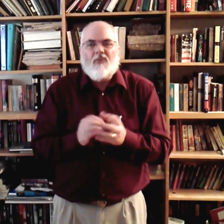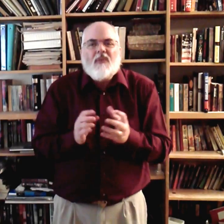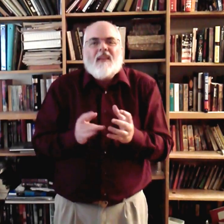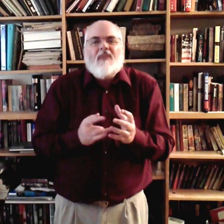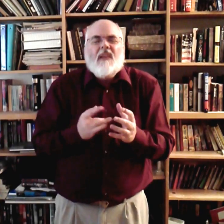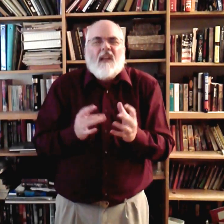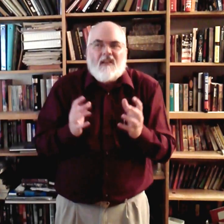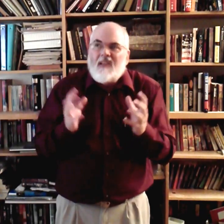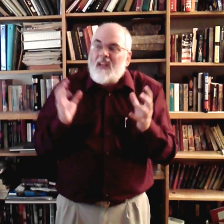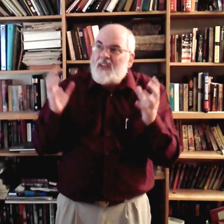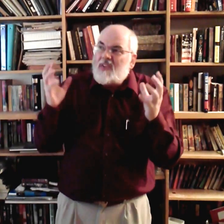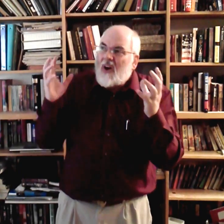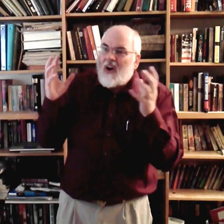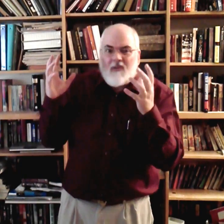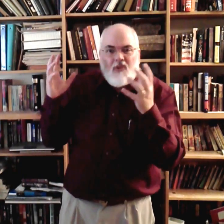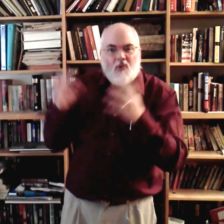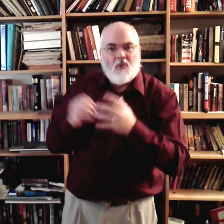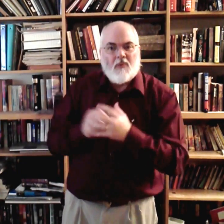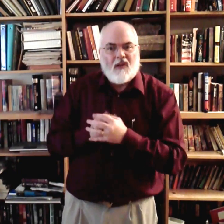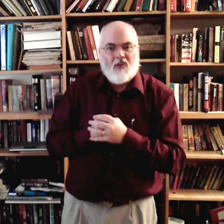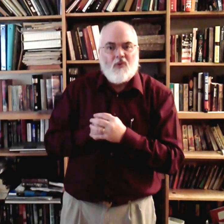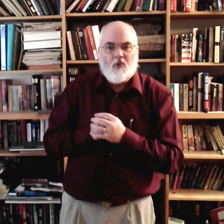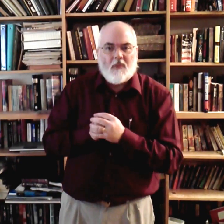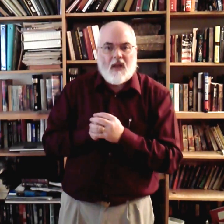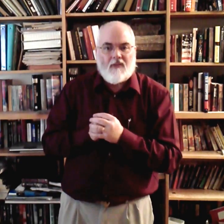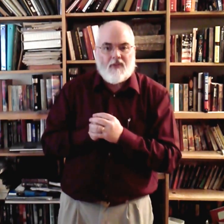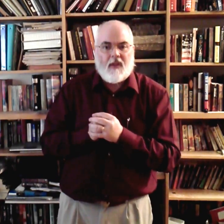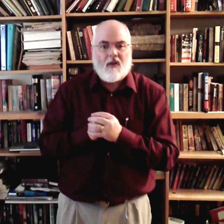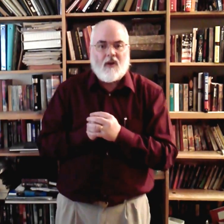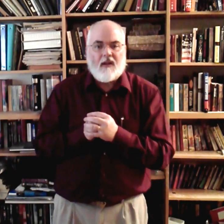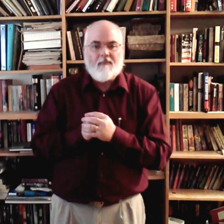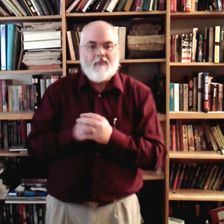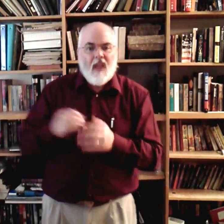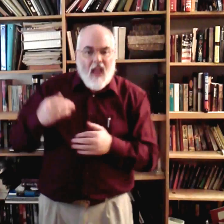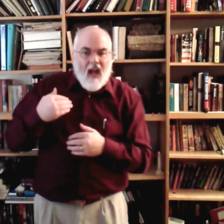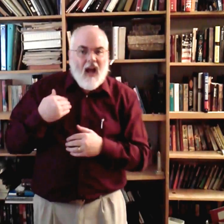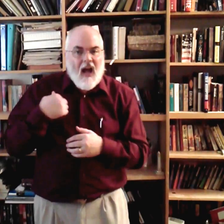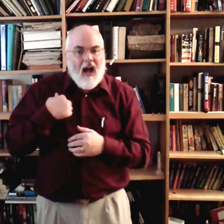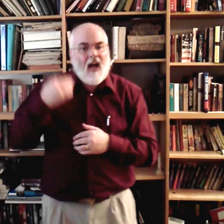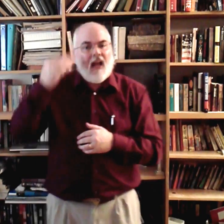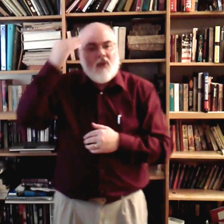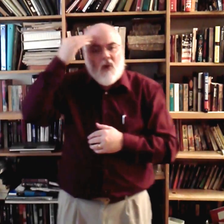So, forget that feeling of dark doom and gloom kind of thing. Alright? Okay? I know